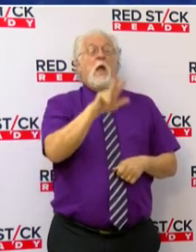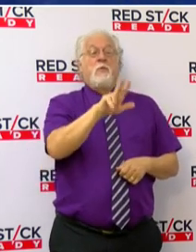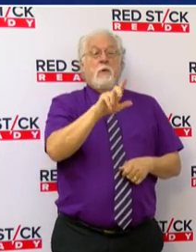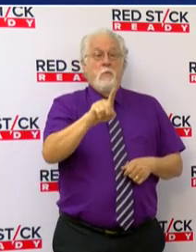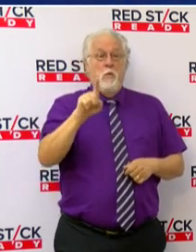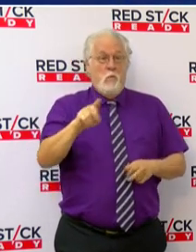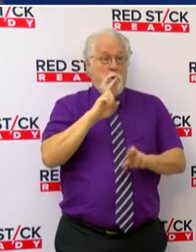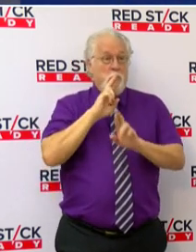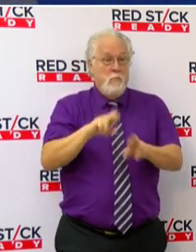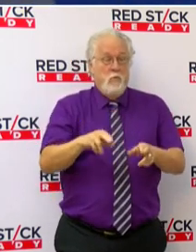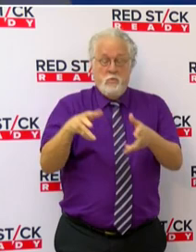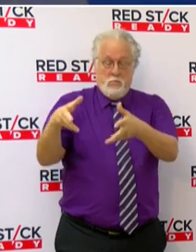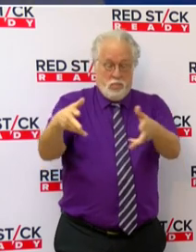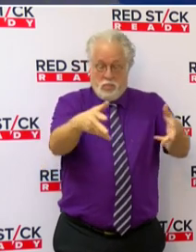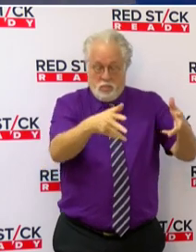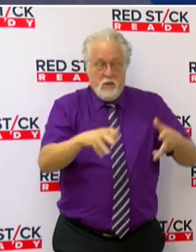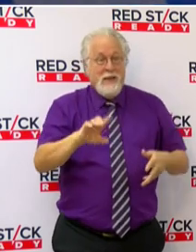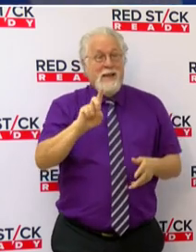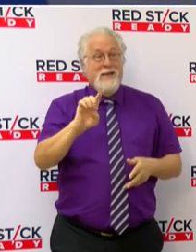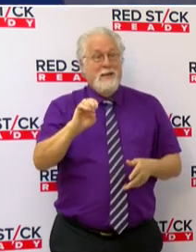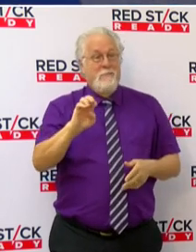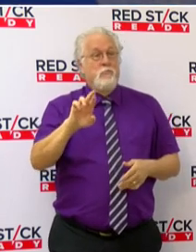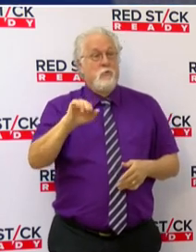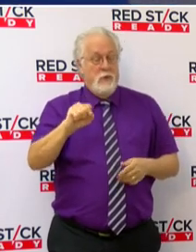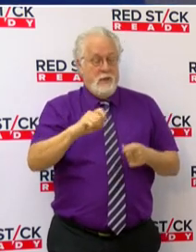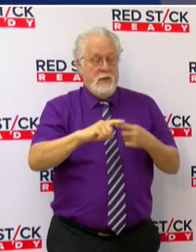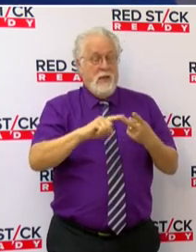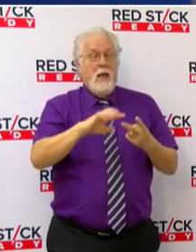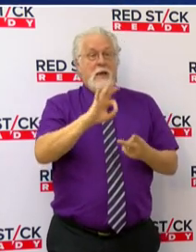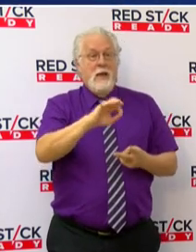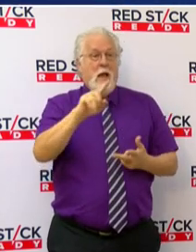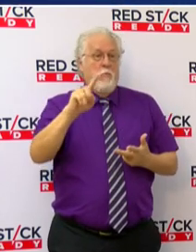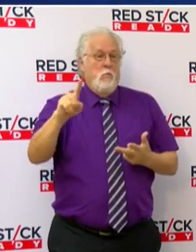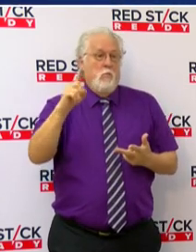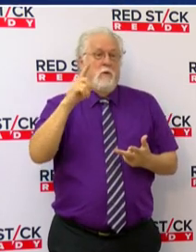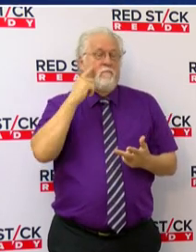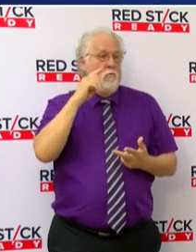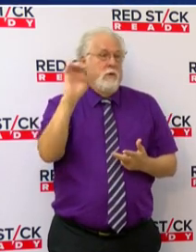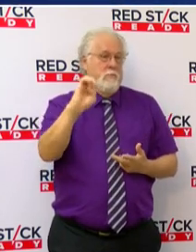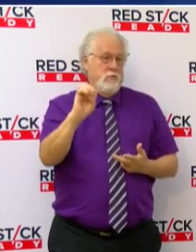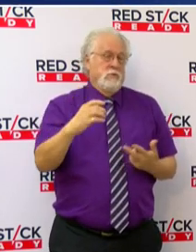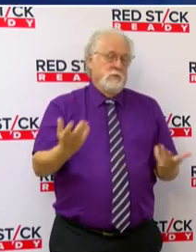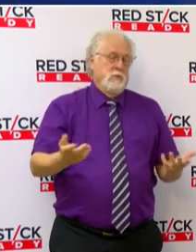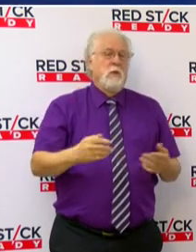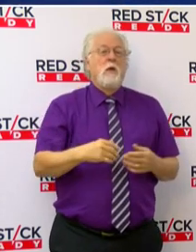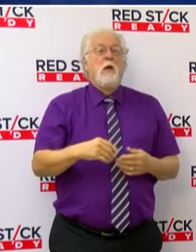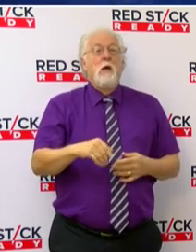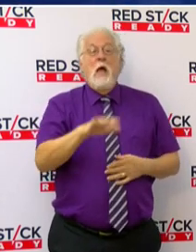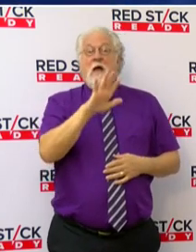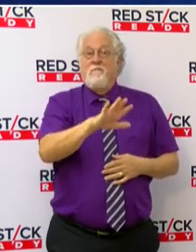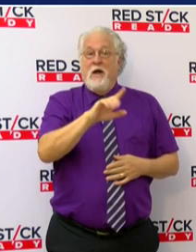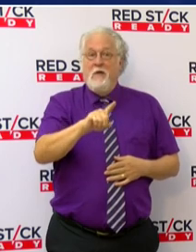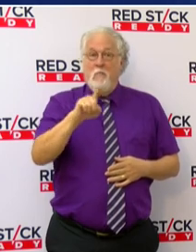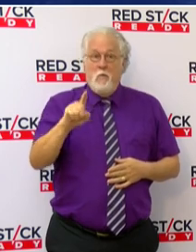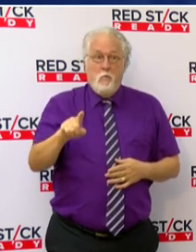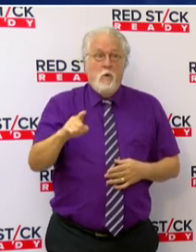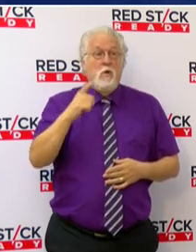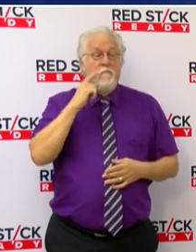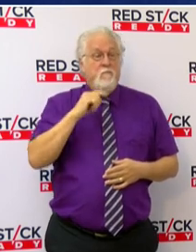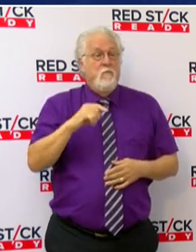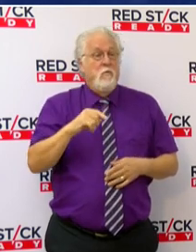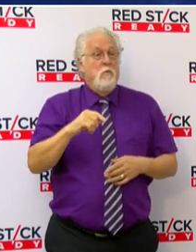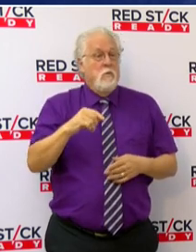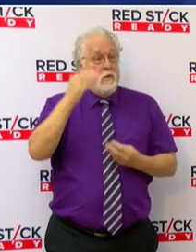to report debris and call 911 for all emergencies. Call 511 for